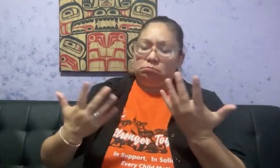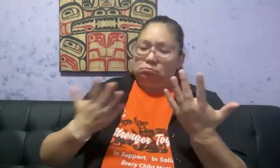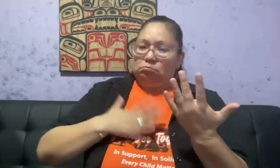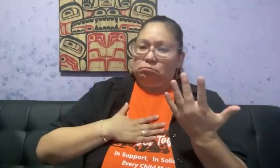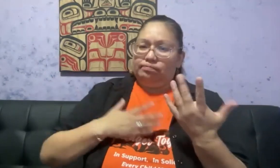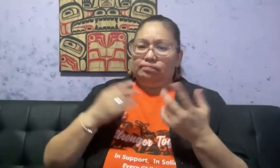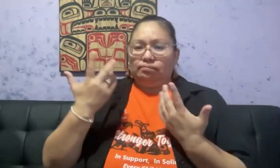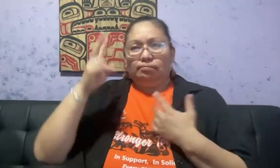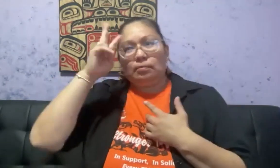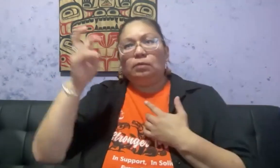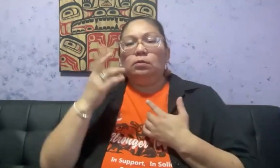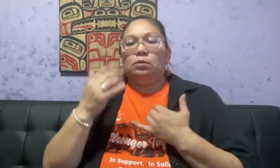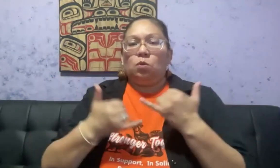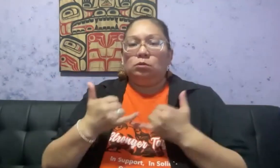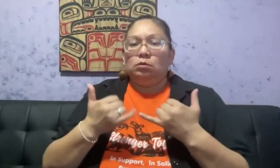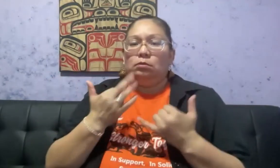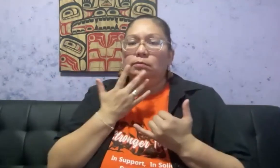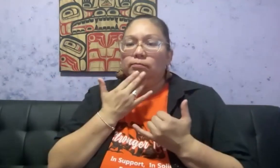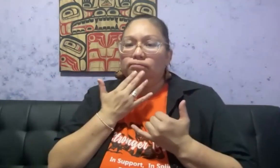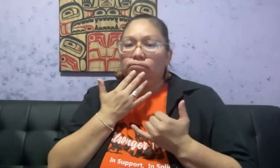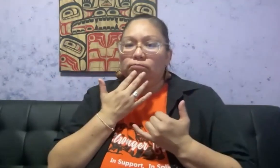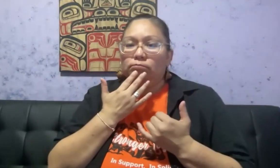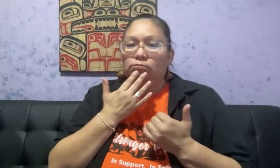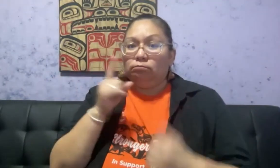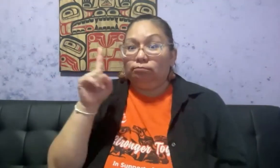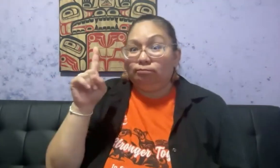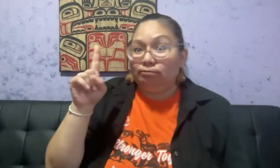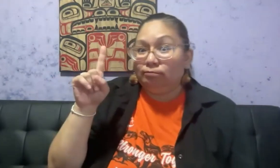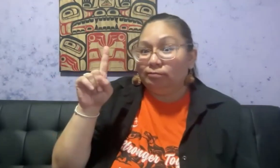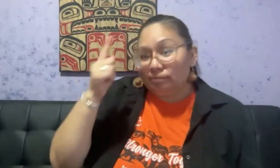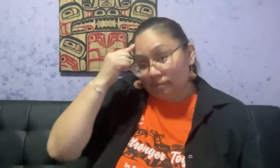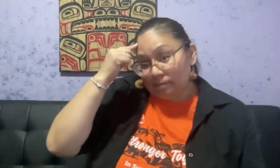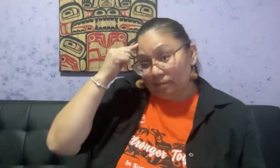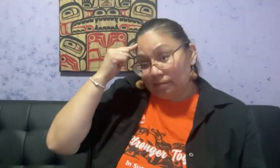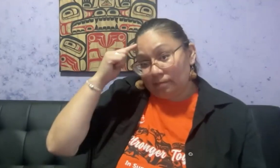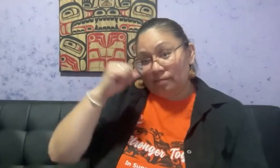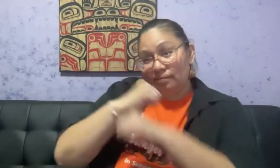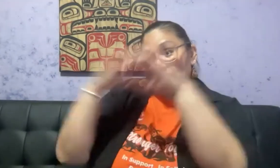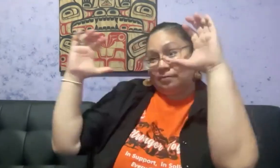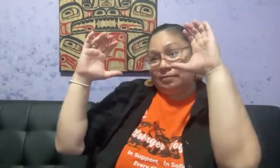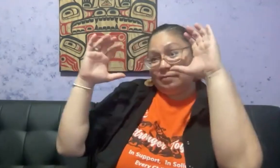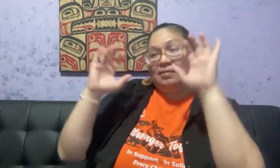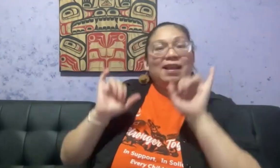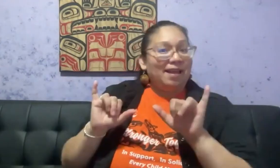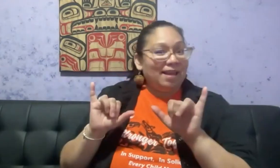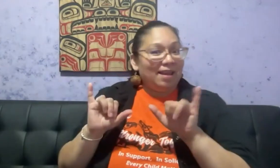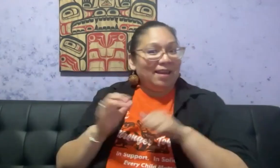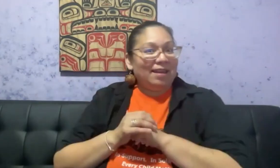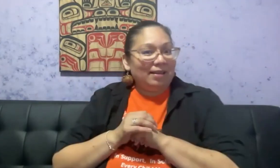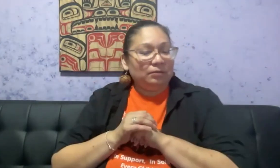dress. But thought, Hmm, how can I do that? Then she came up with Orange Shirt